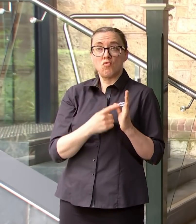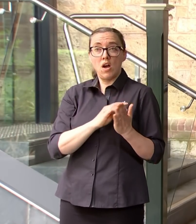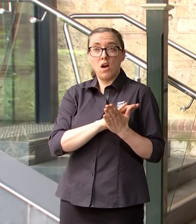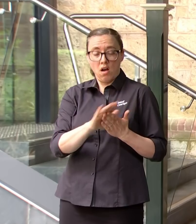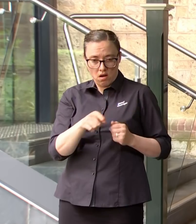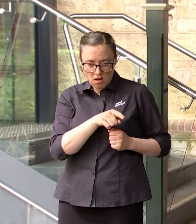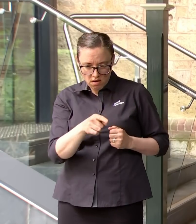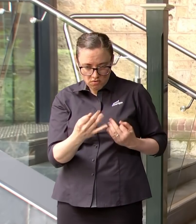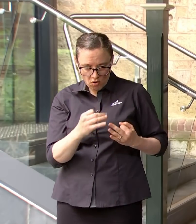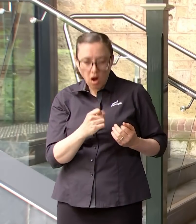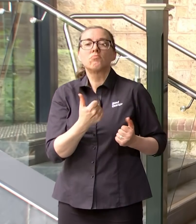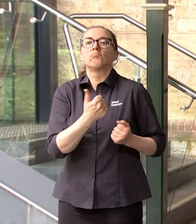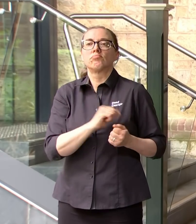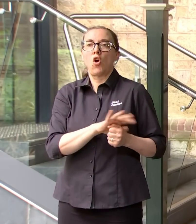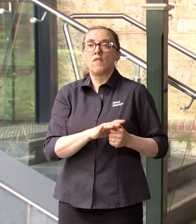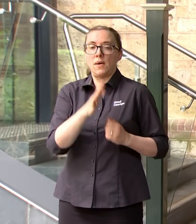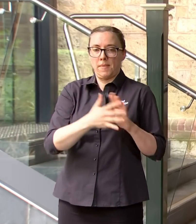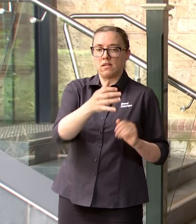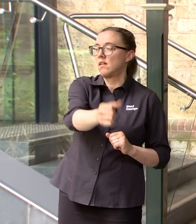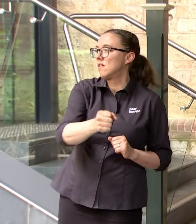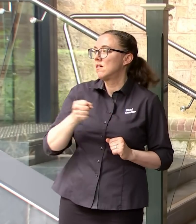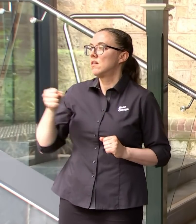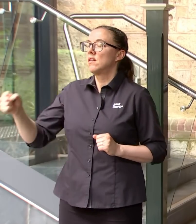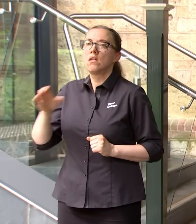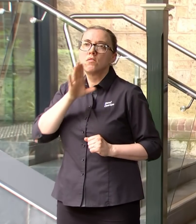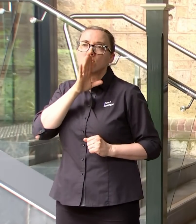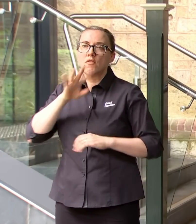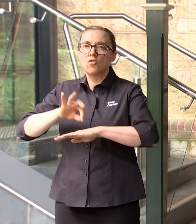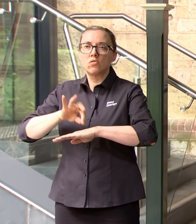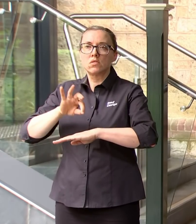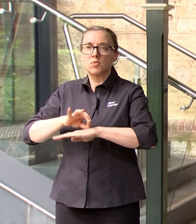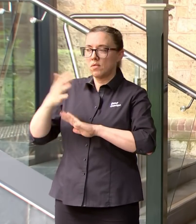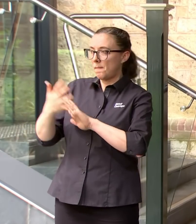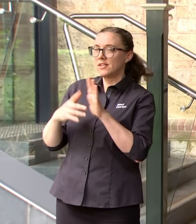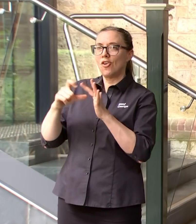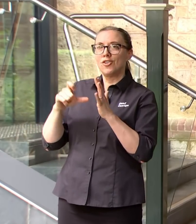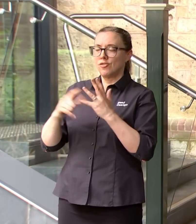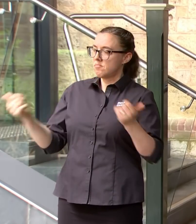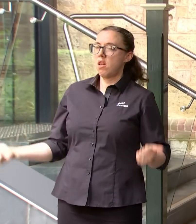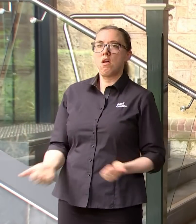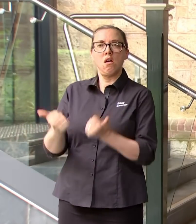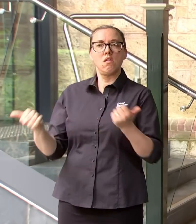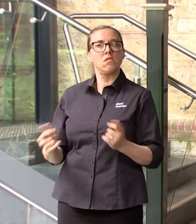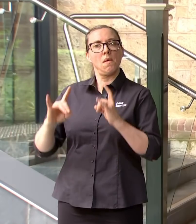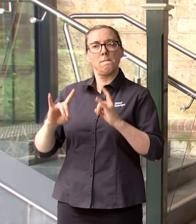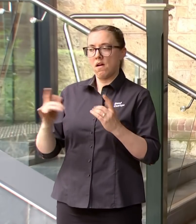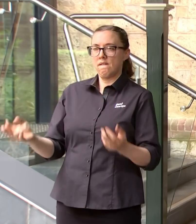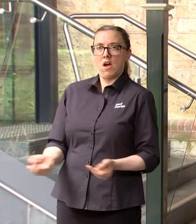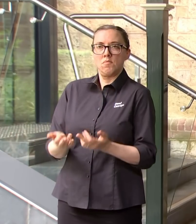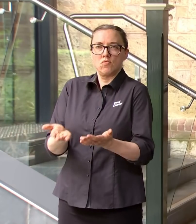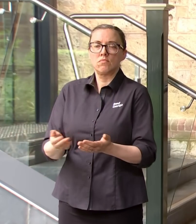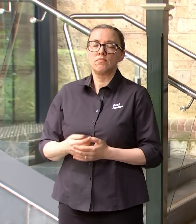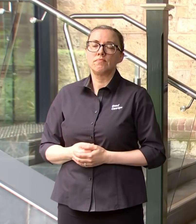into the private hospital settings so that we can further free up our capacity within the Royal Adelaide Hospital.